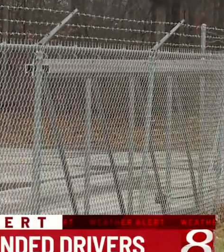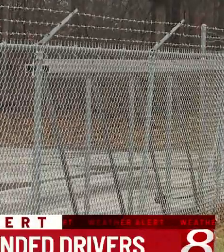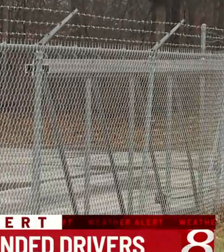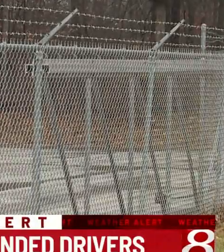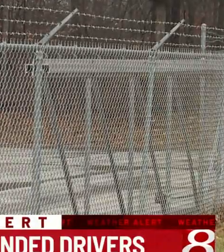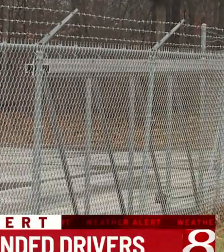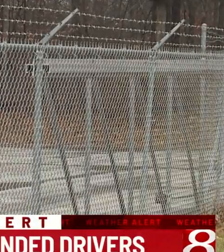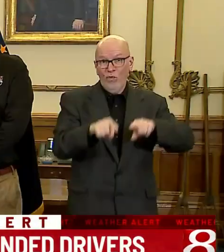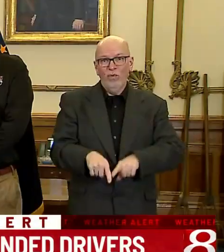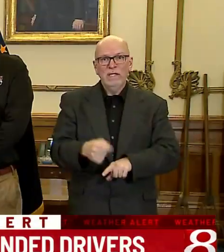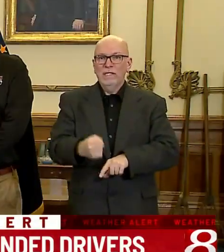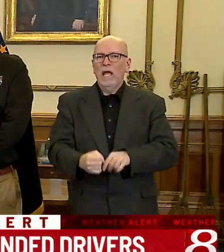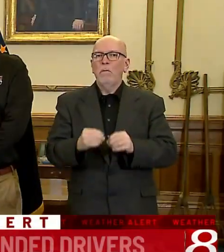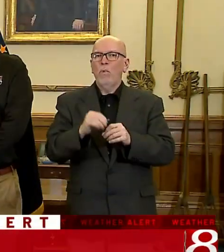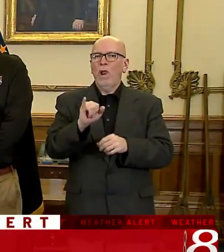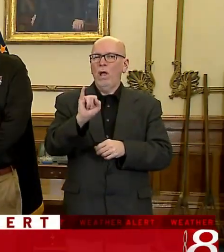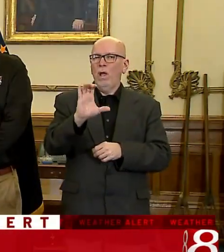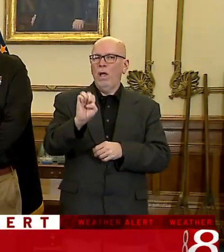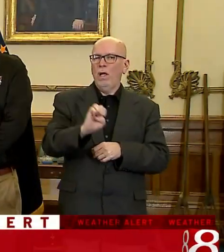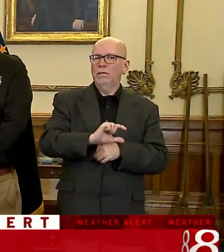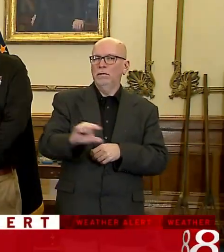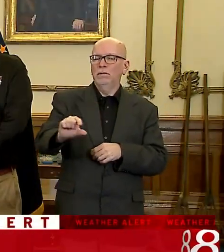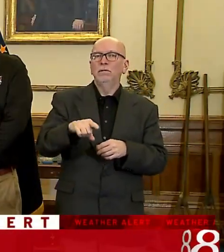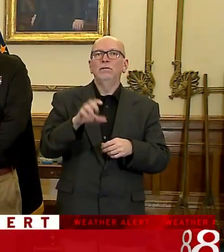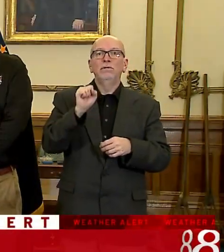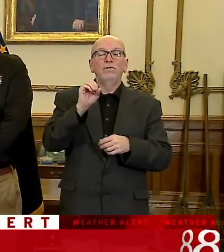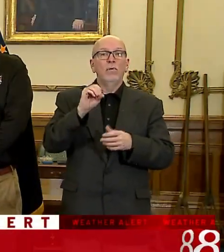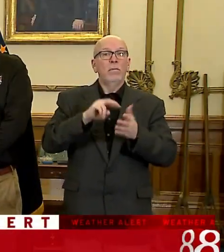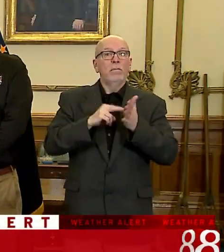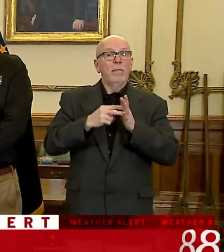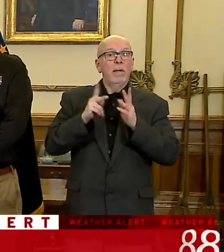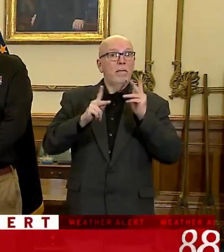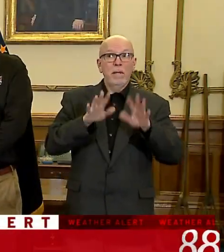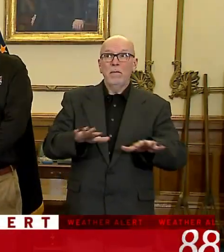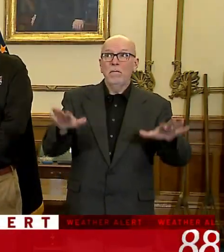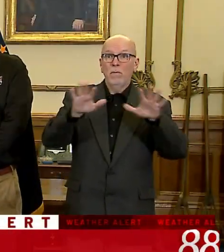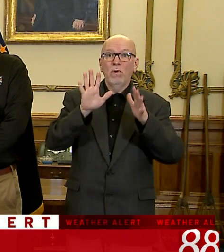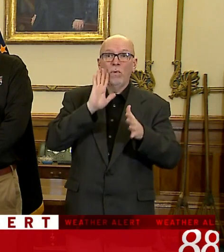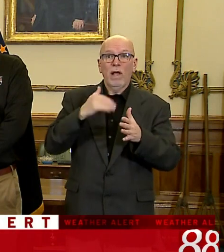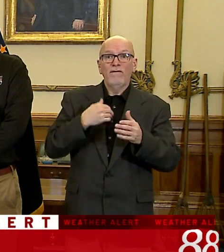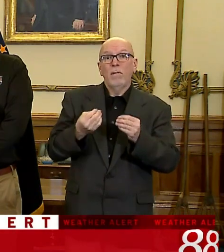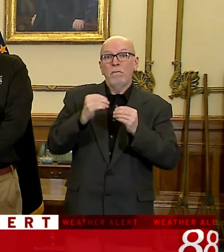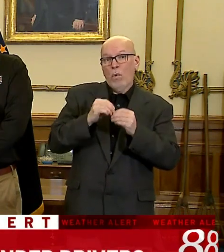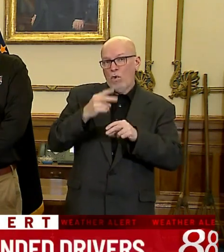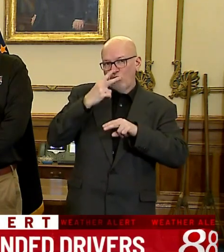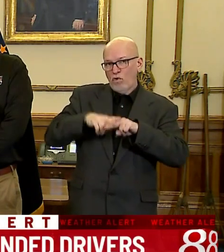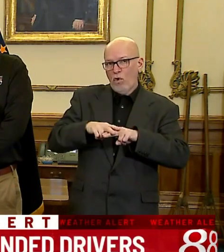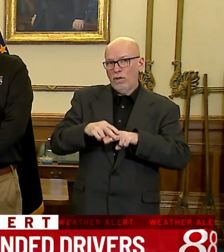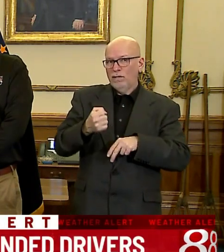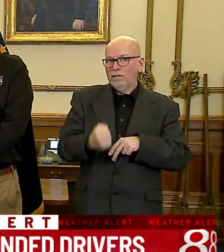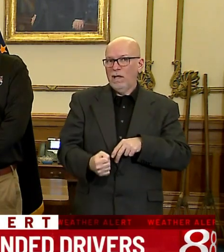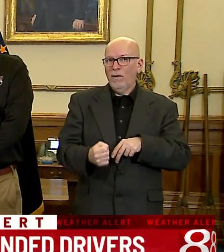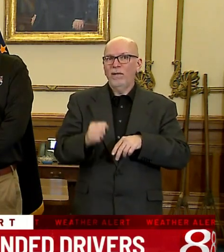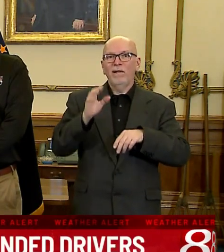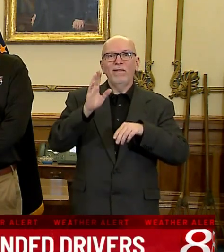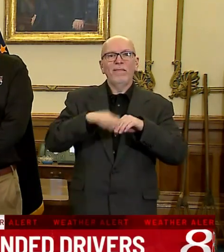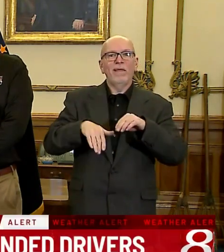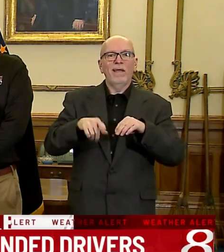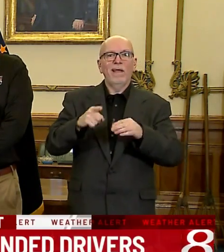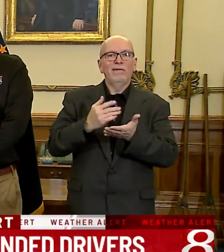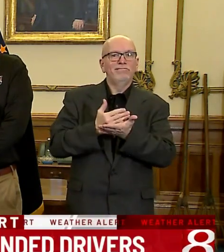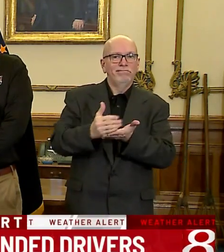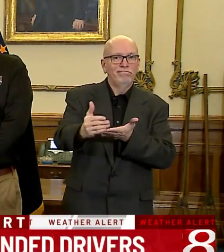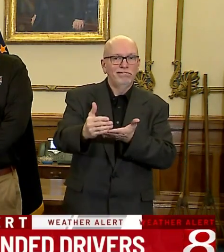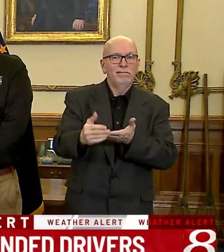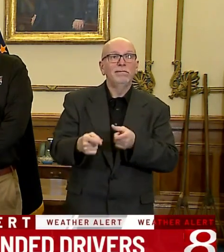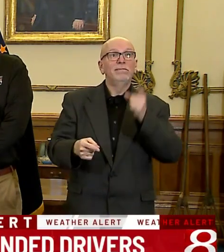and we're going to see ice down south. And so what that means for our folks is there's going to be more salt down south as opposed to having a blaze down on the ground,